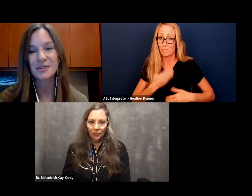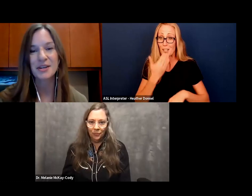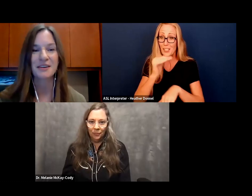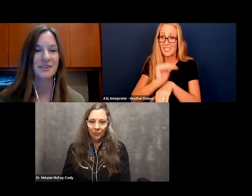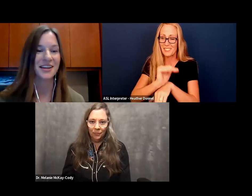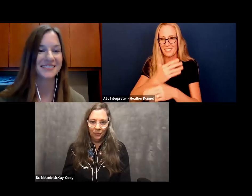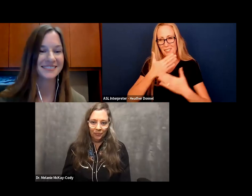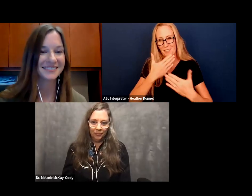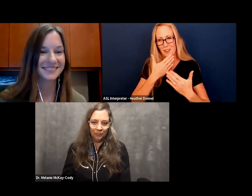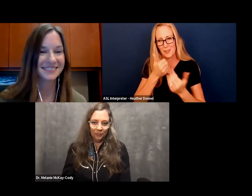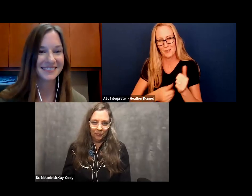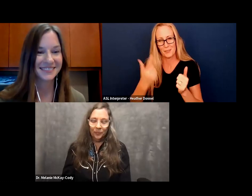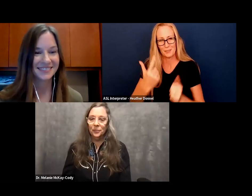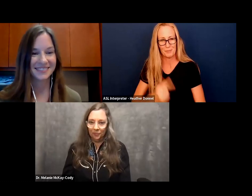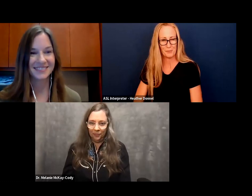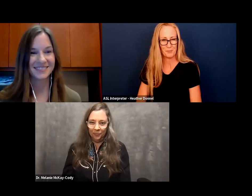Thank you so much, everyone.